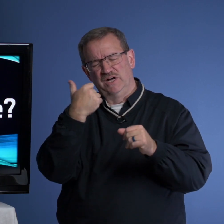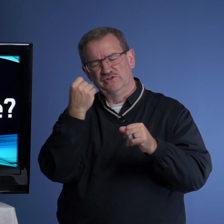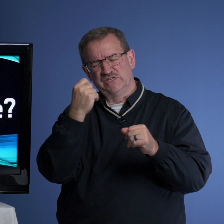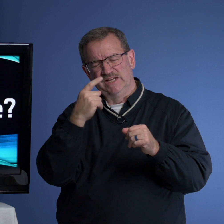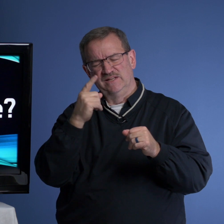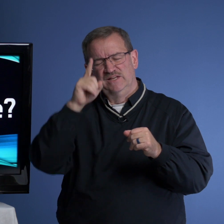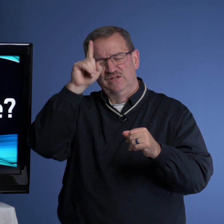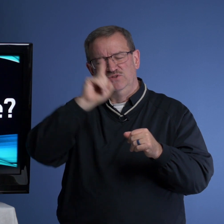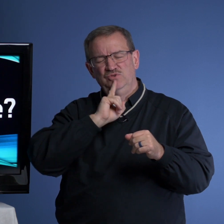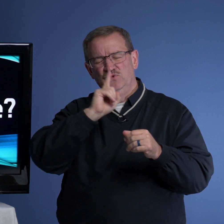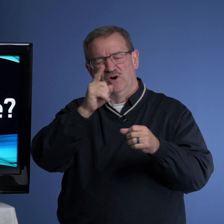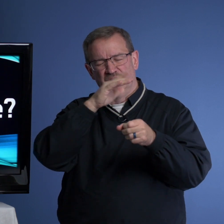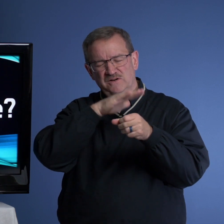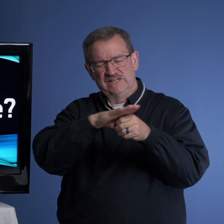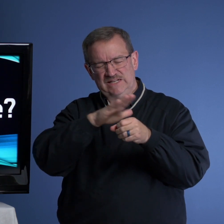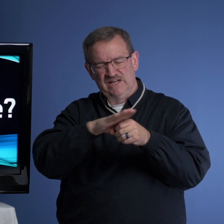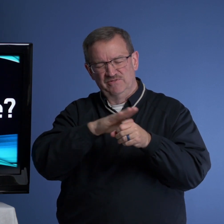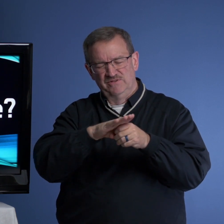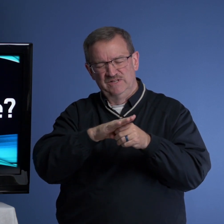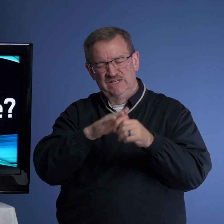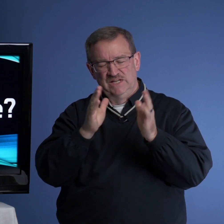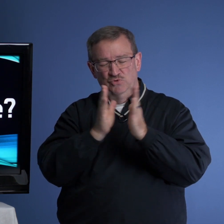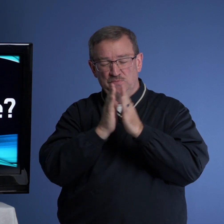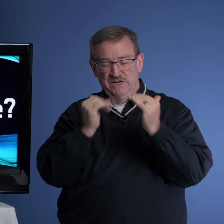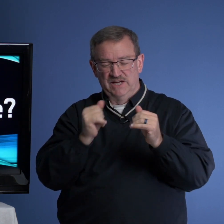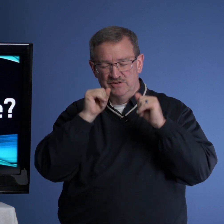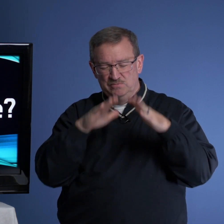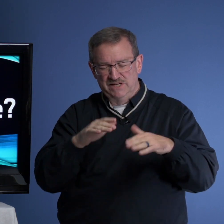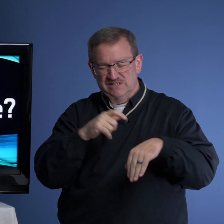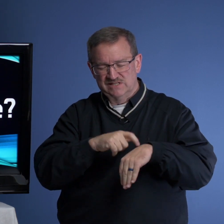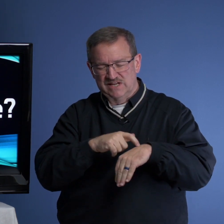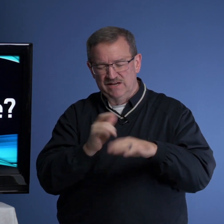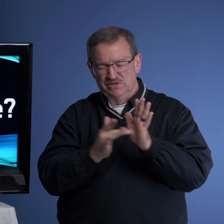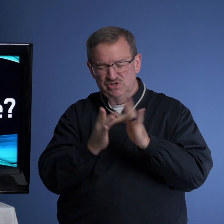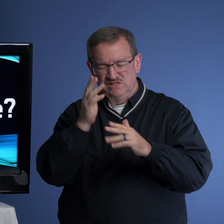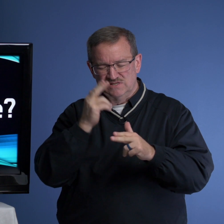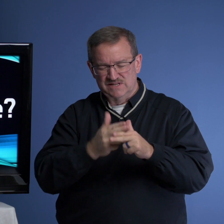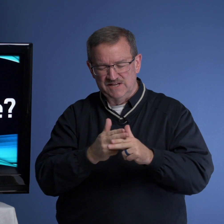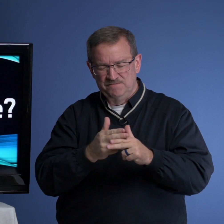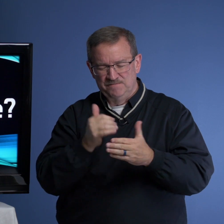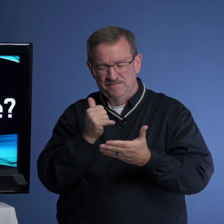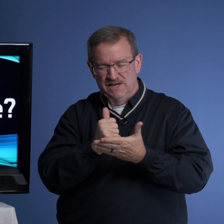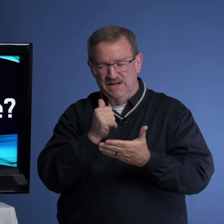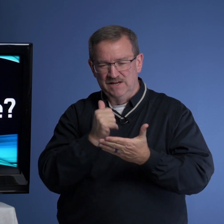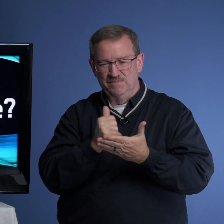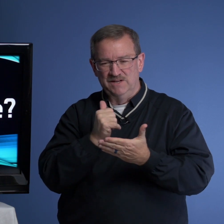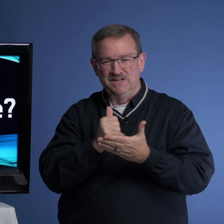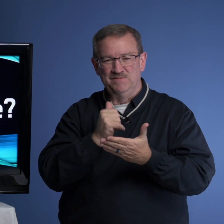understand you are enough. We pray now that you would bless this time in Jesus' name. Amen. Amen.